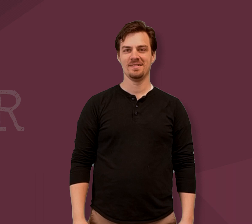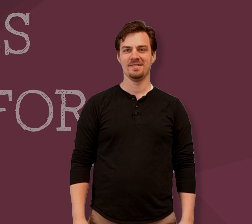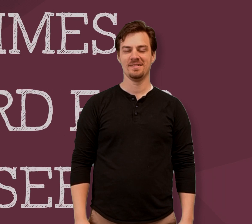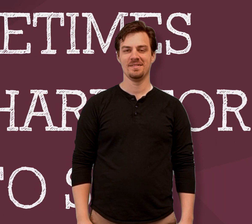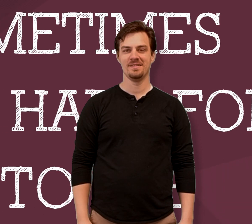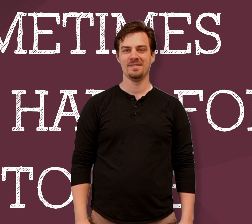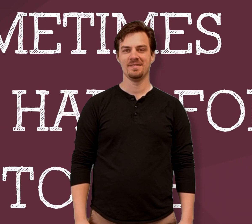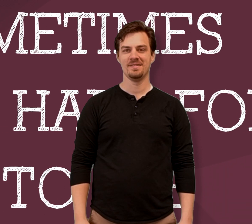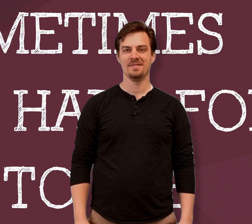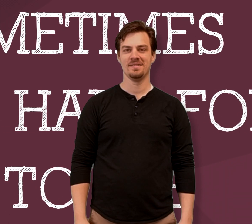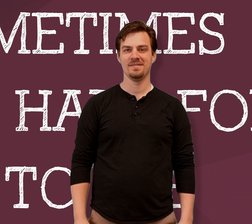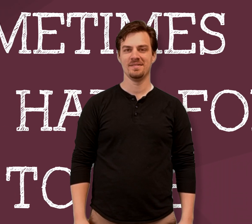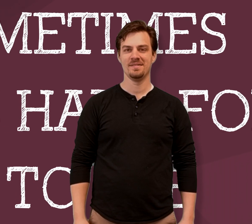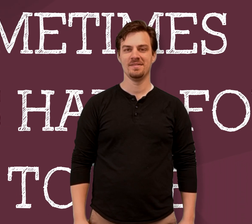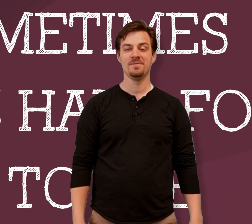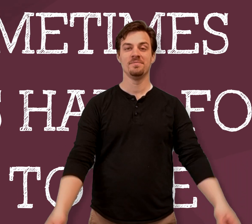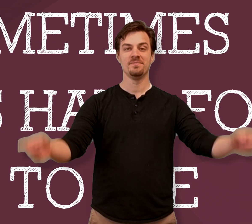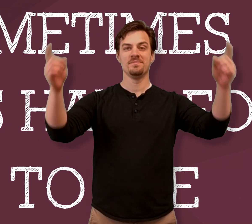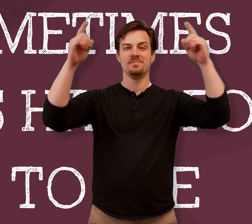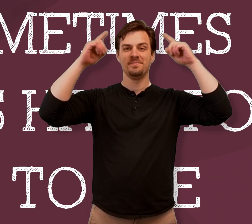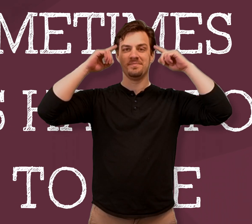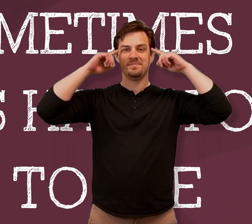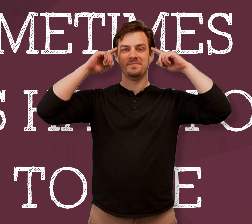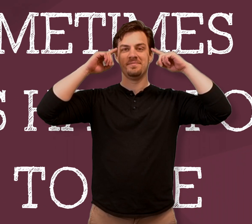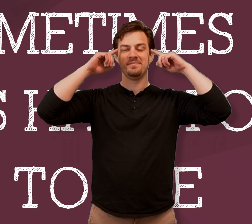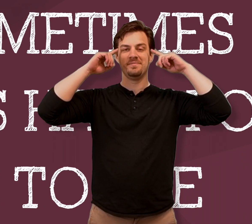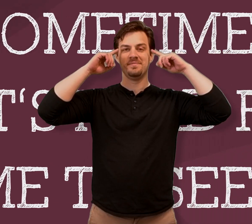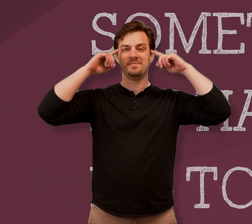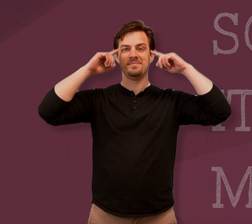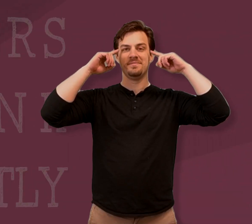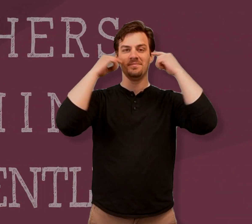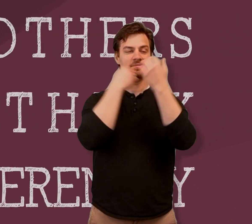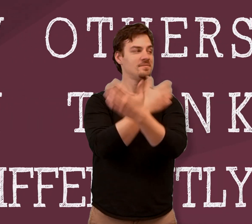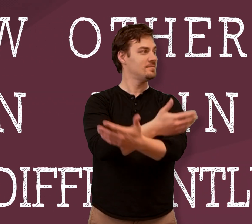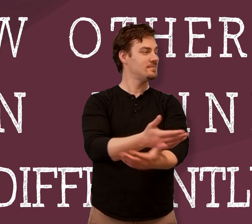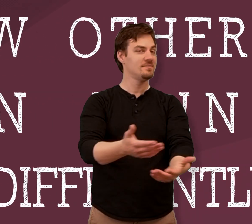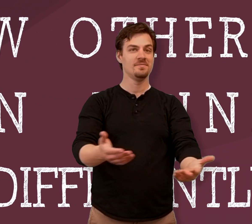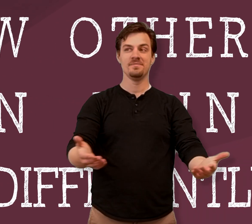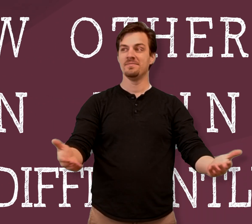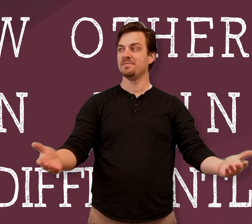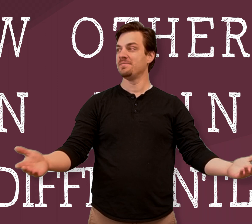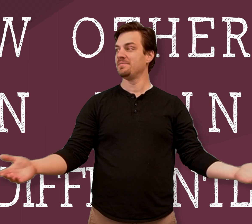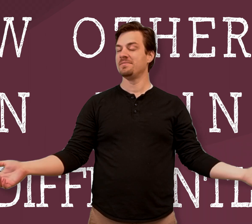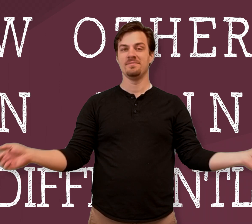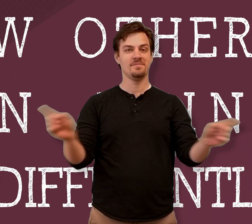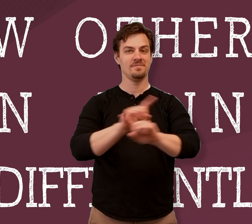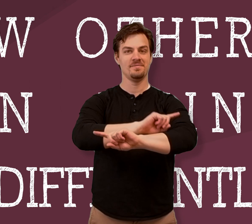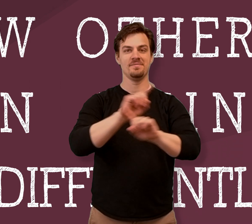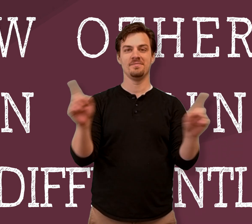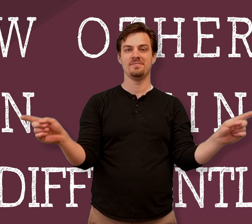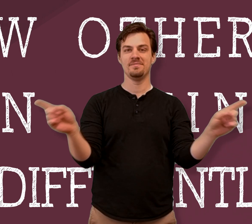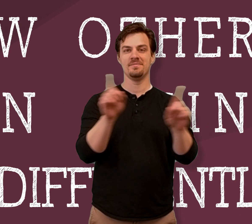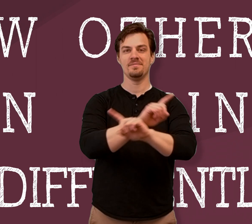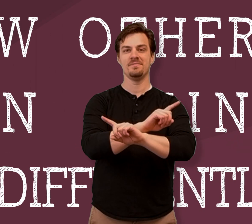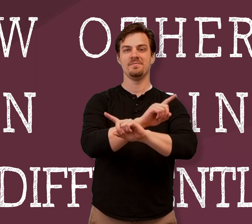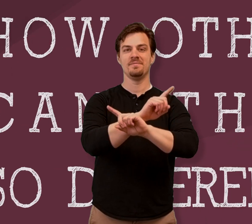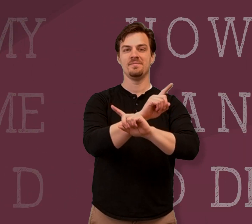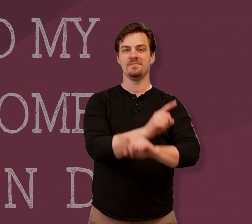Sometimes it's hard for me to see How others can think so differently But